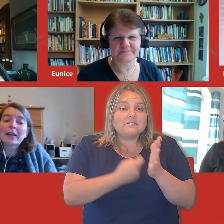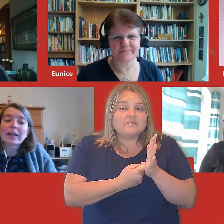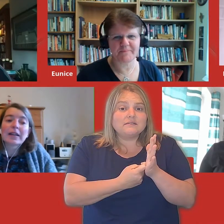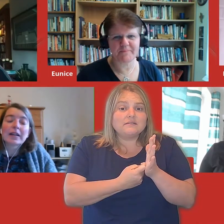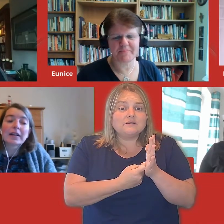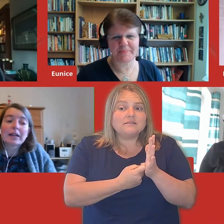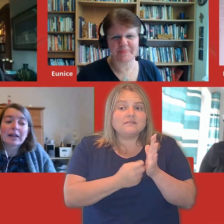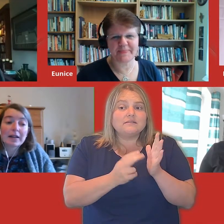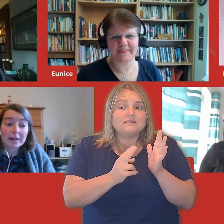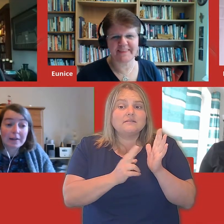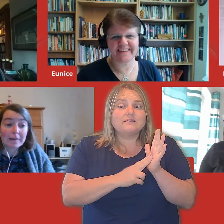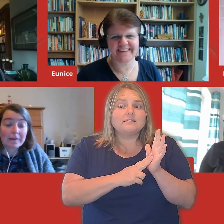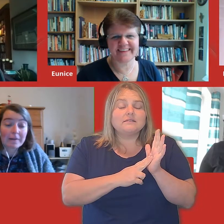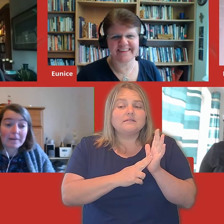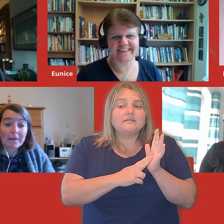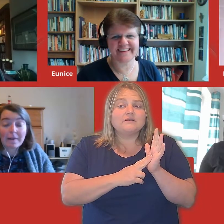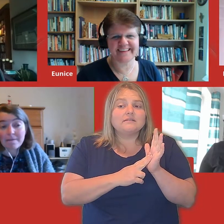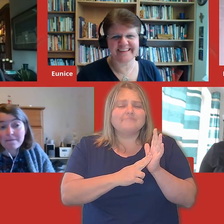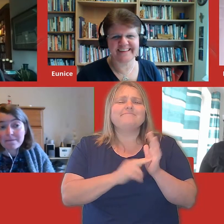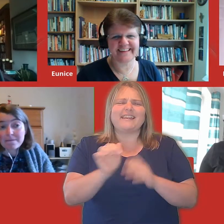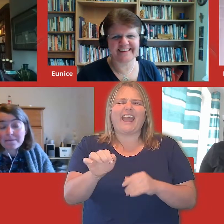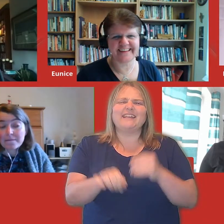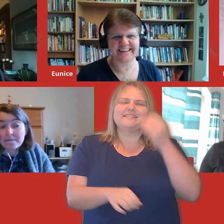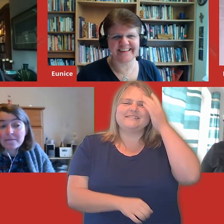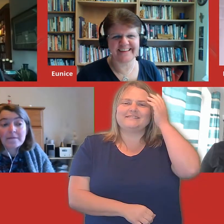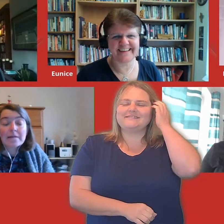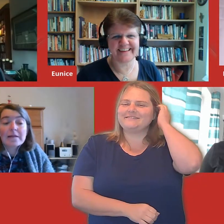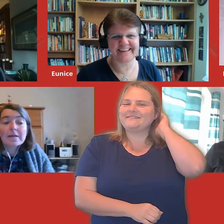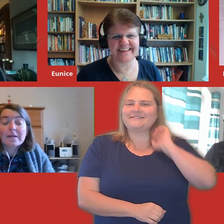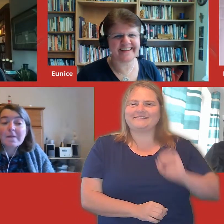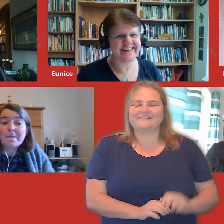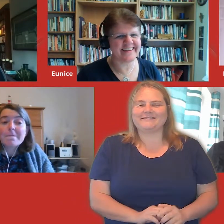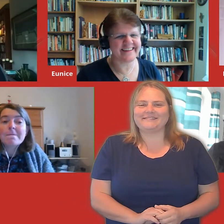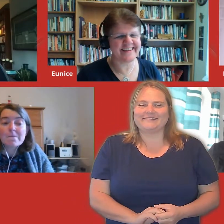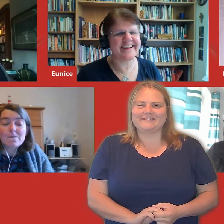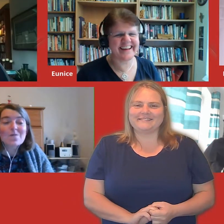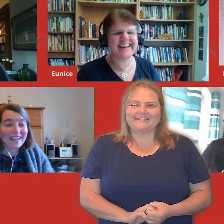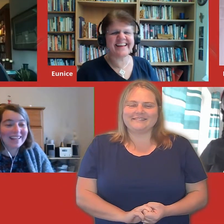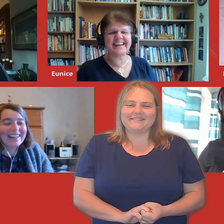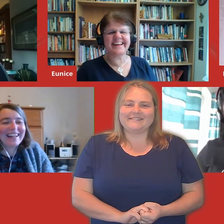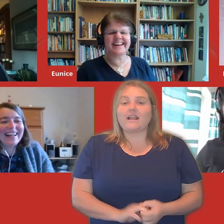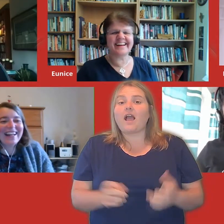Oh, well, maybe. Yeah. All right. In memory of uncle Barla.